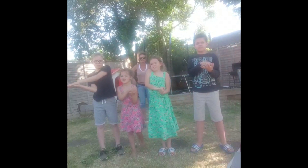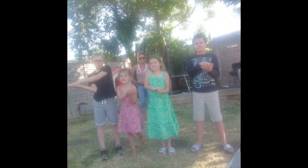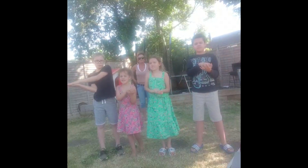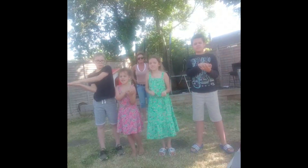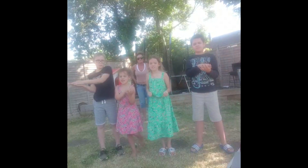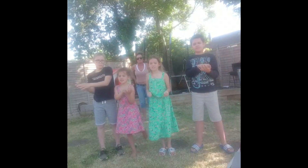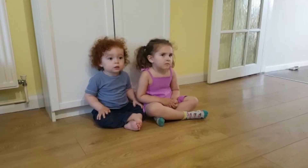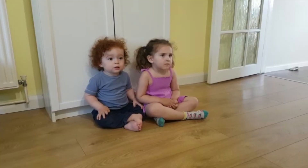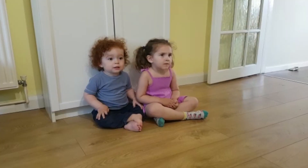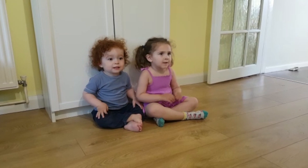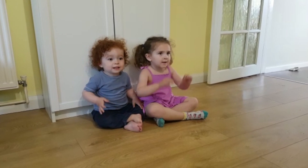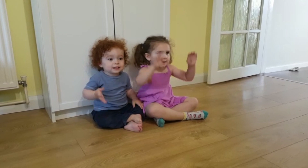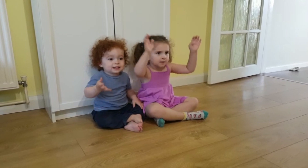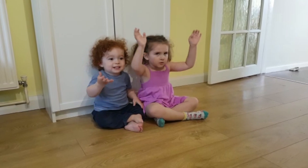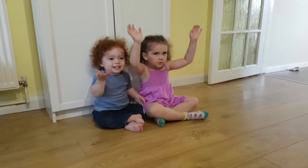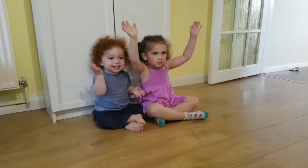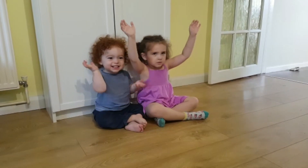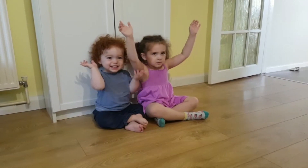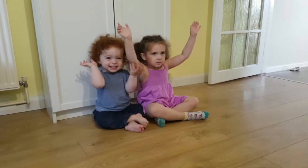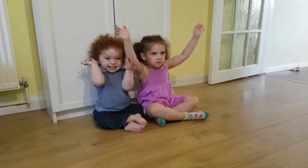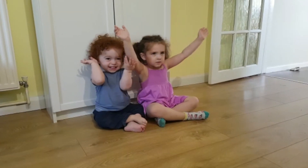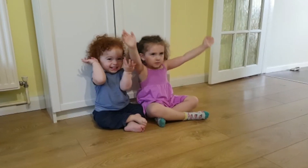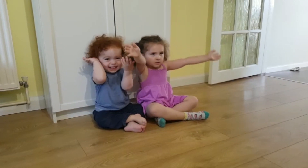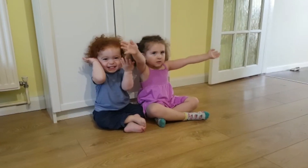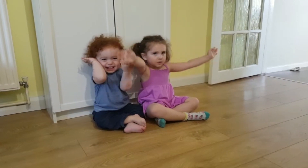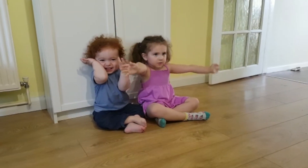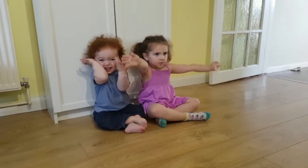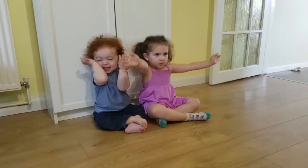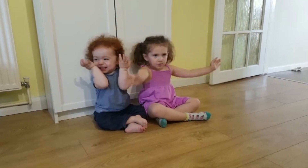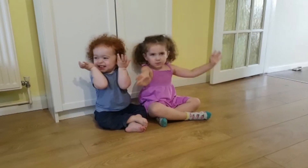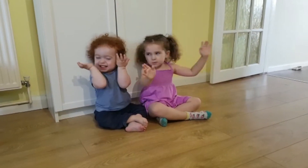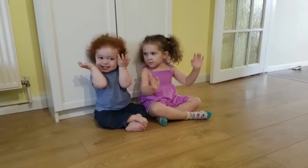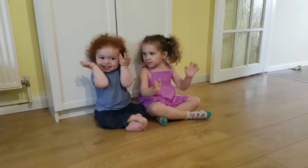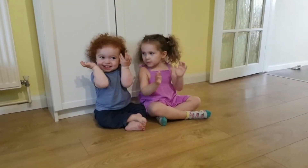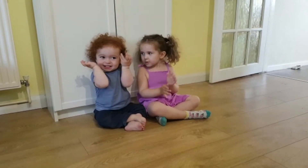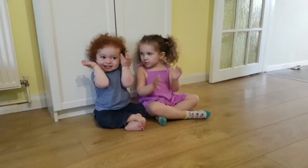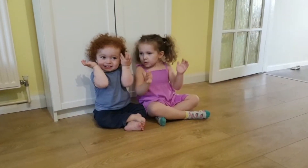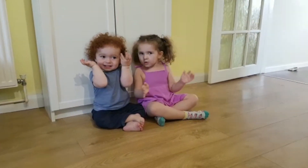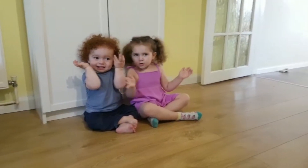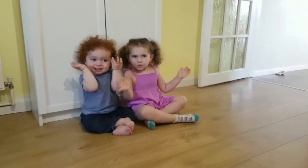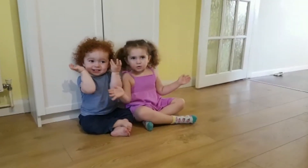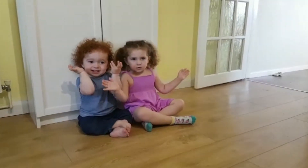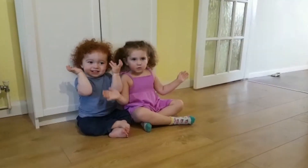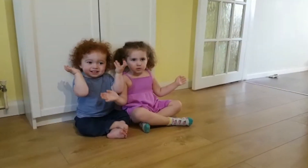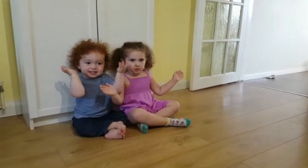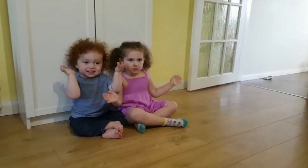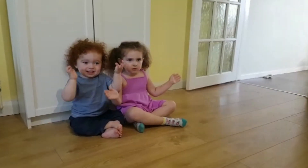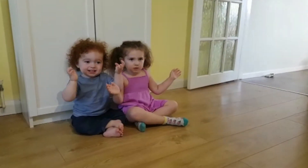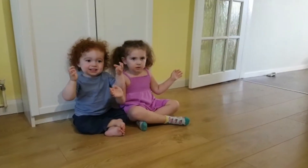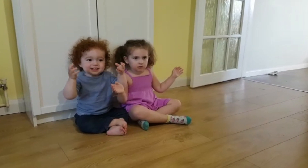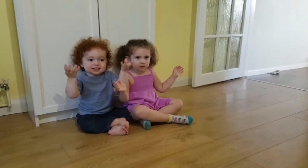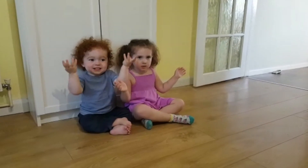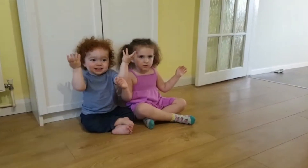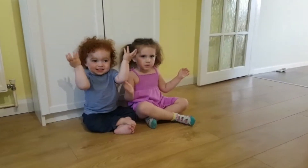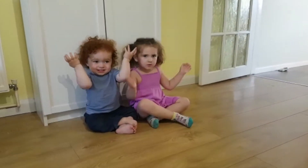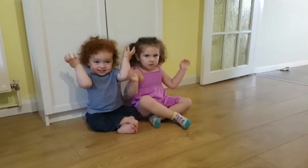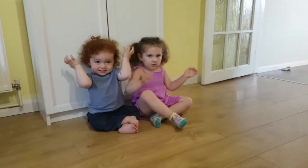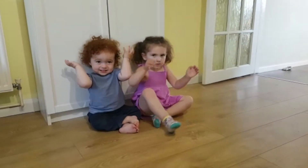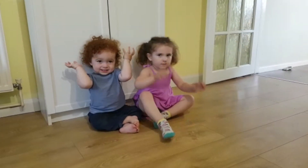Our God is a great big God Our God is a great big God